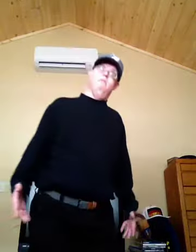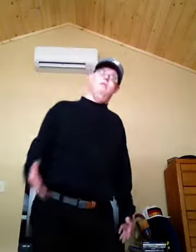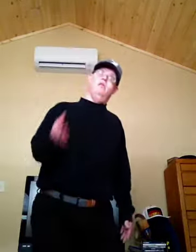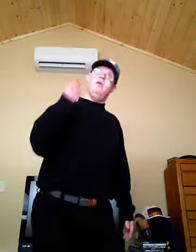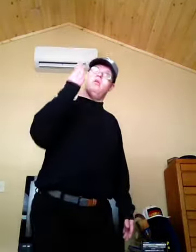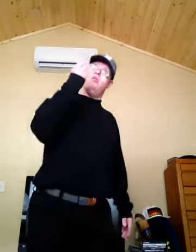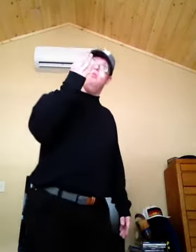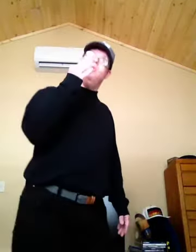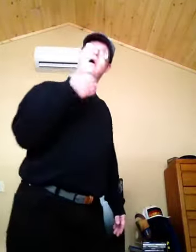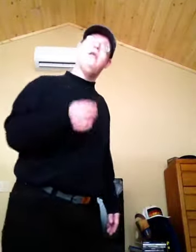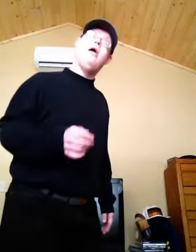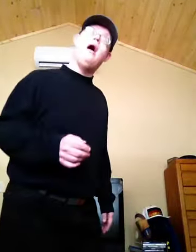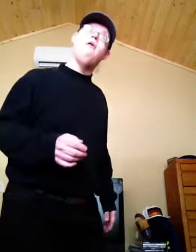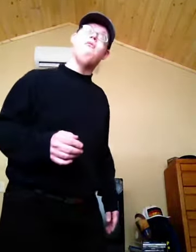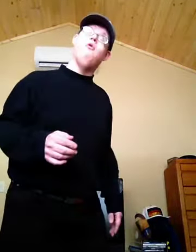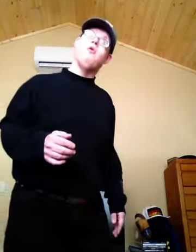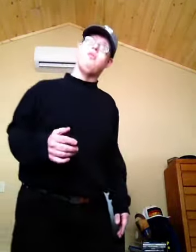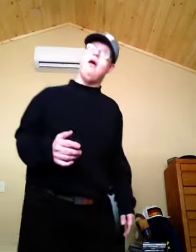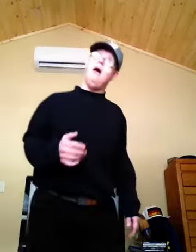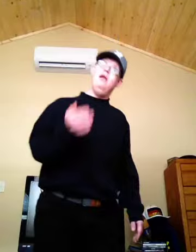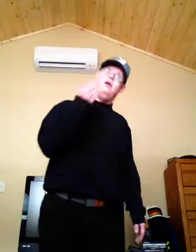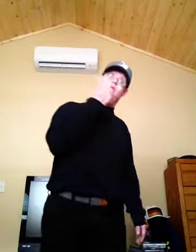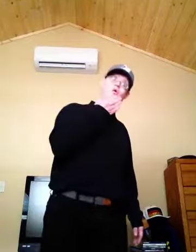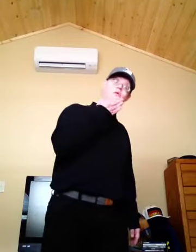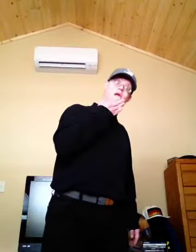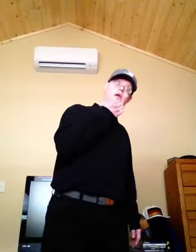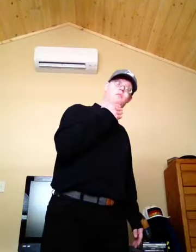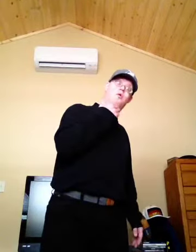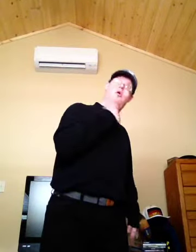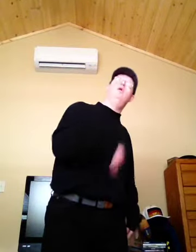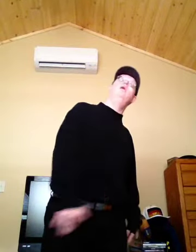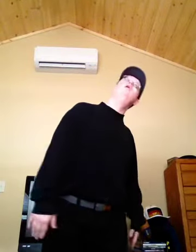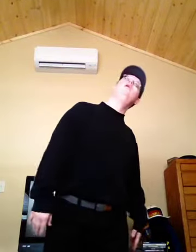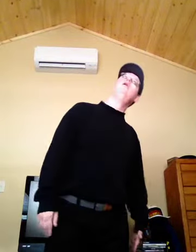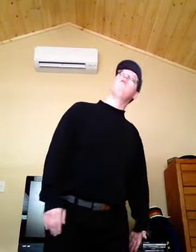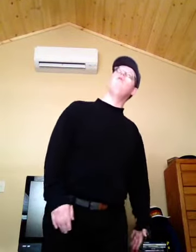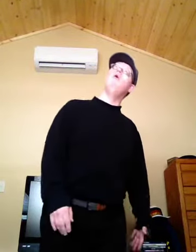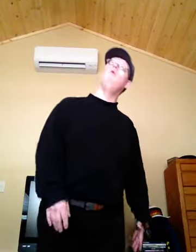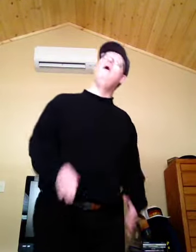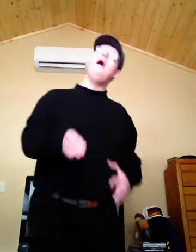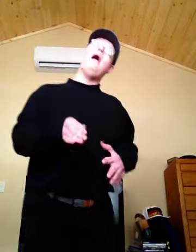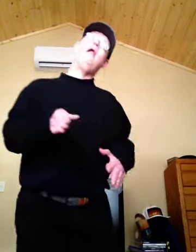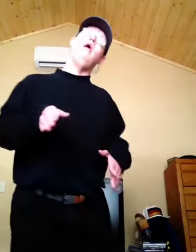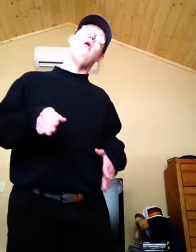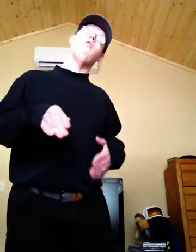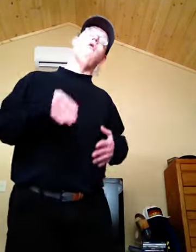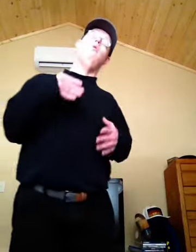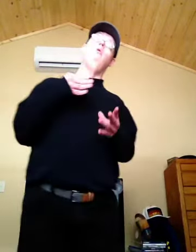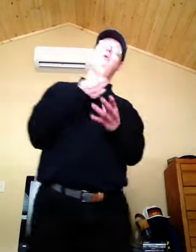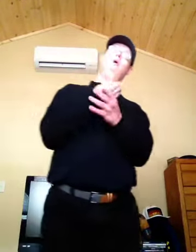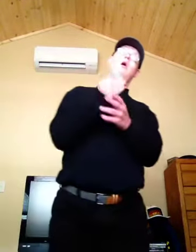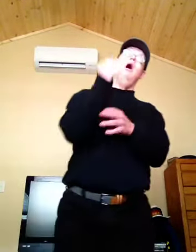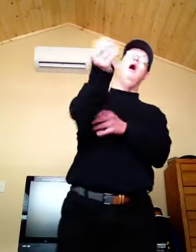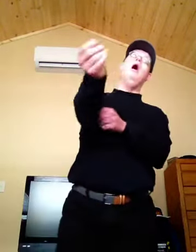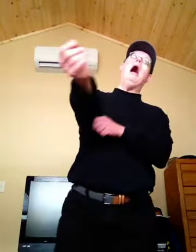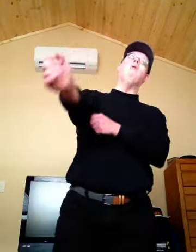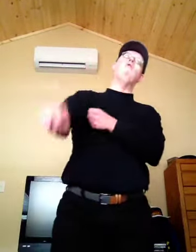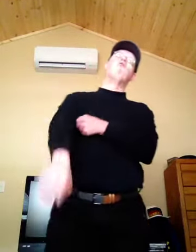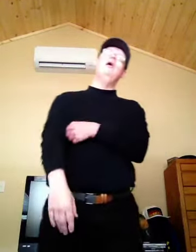That's why they have to focus on goaltending more. So. And also. I want to